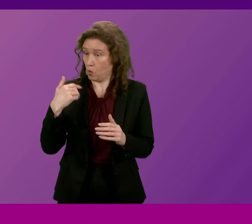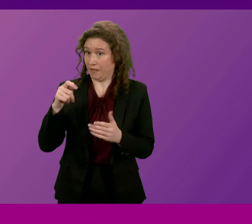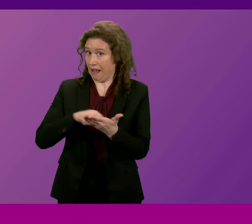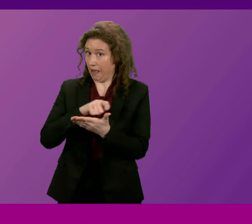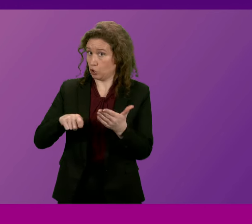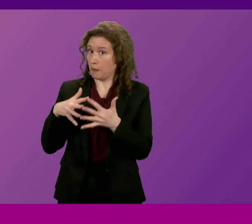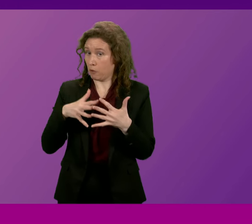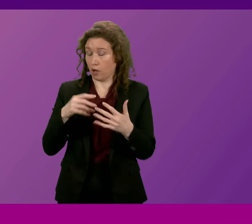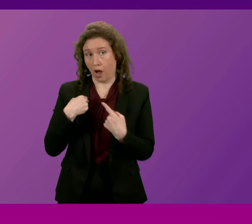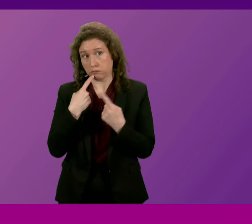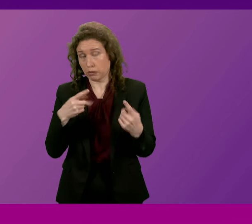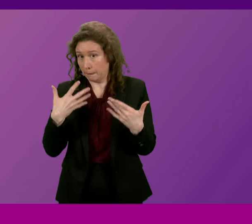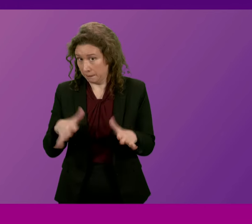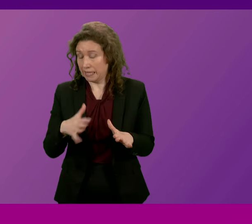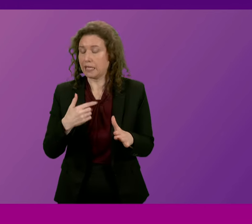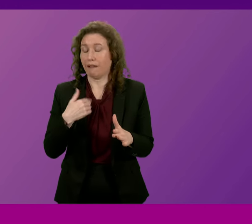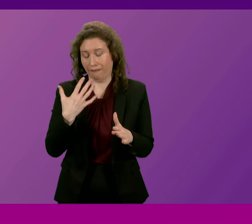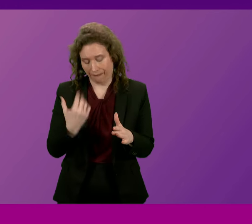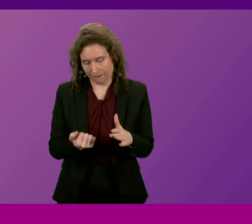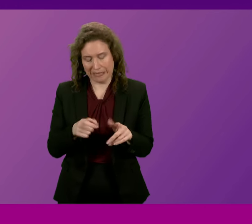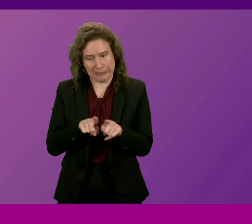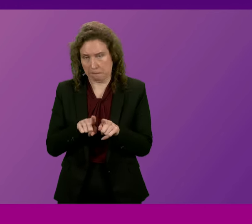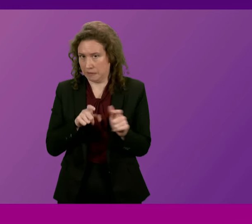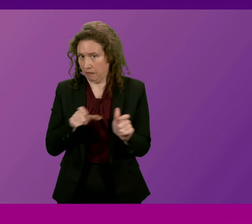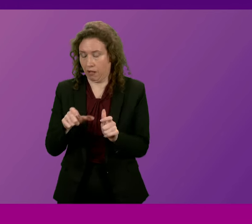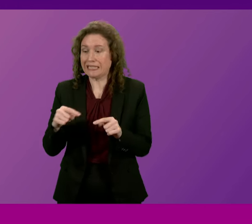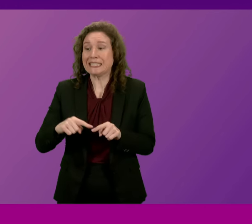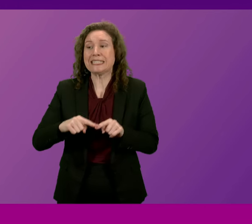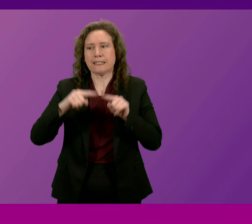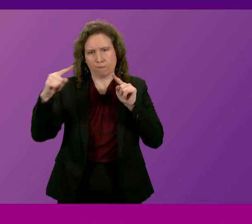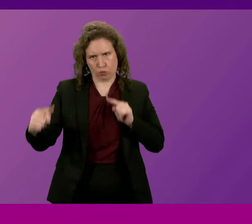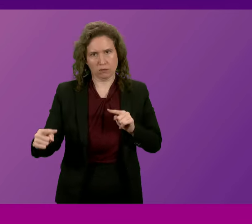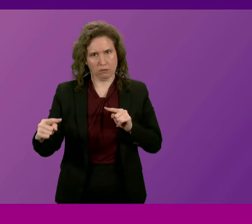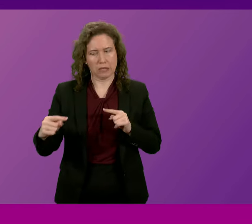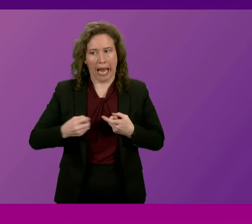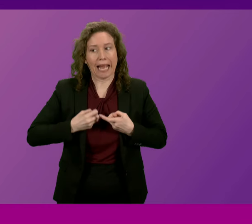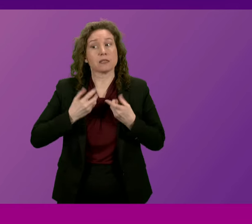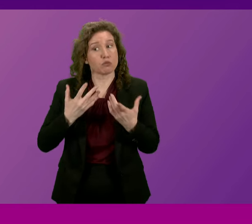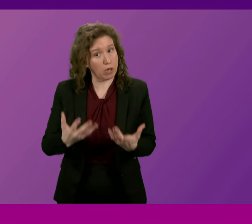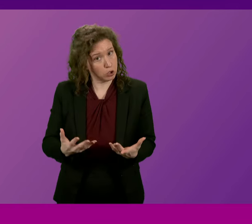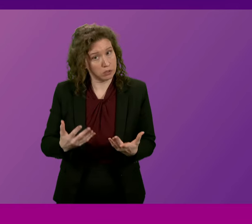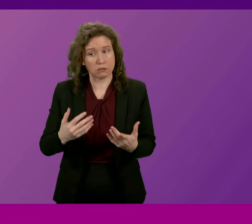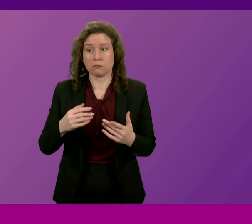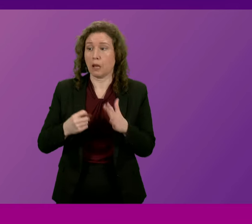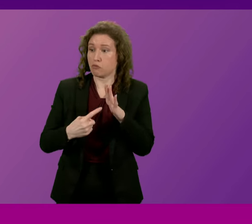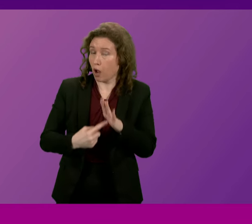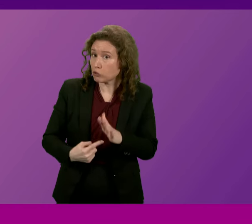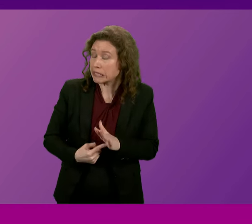election, very big, real differences in expression and in priority and